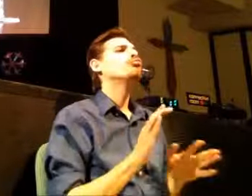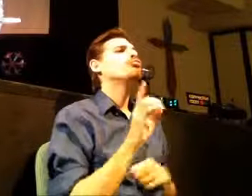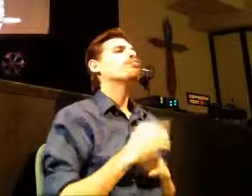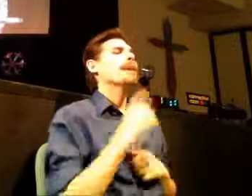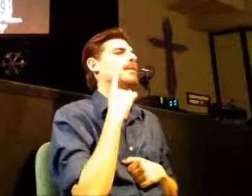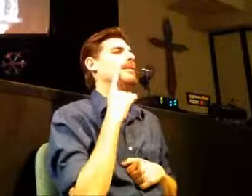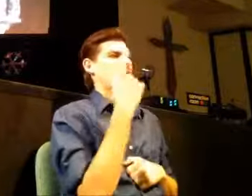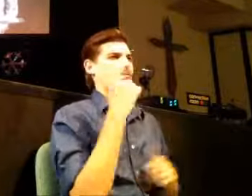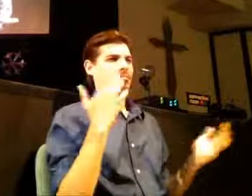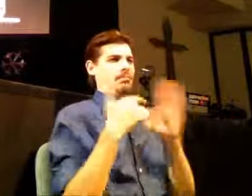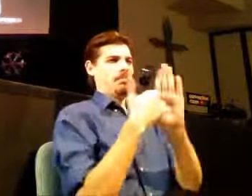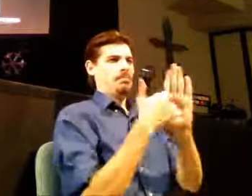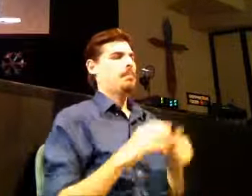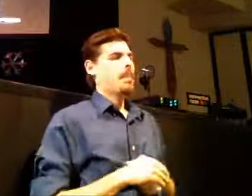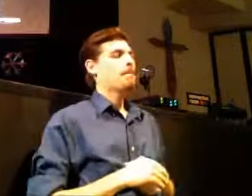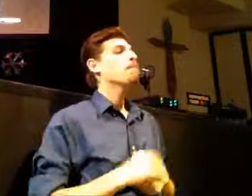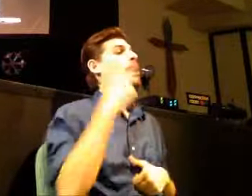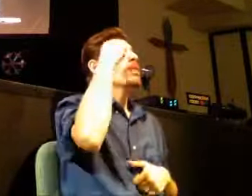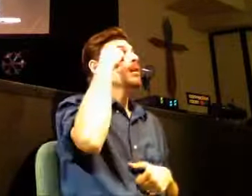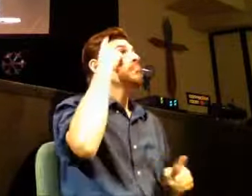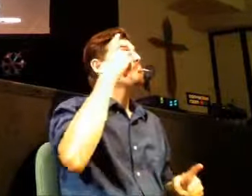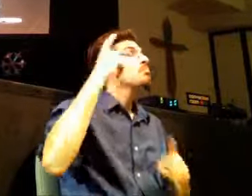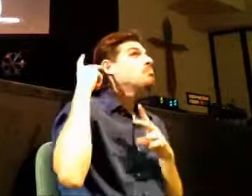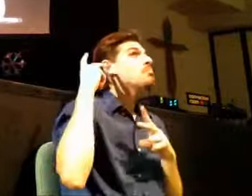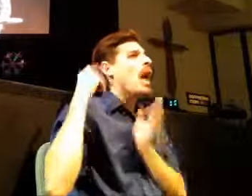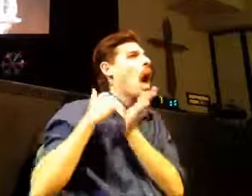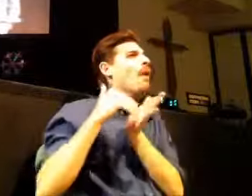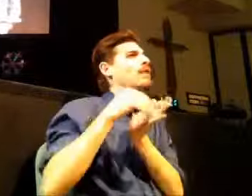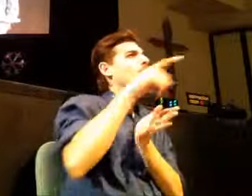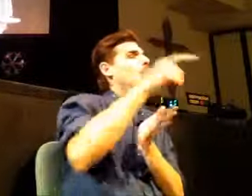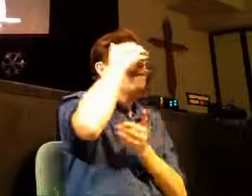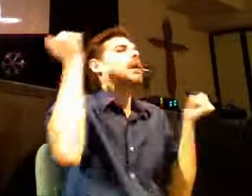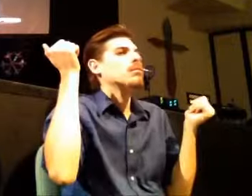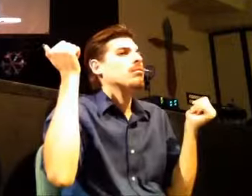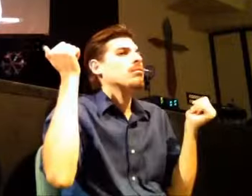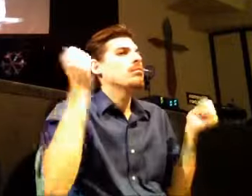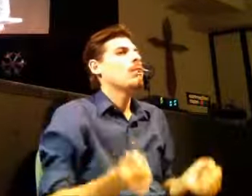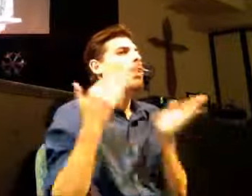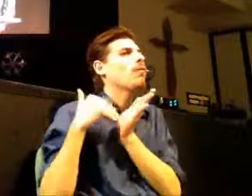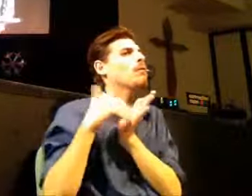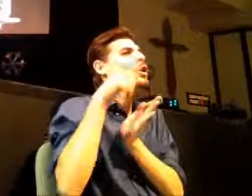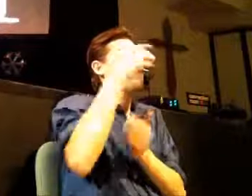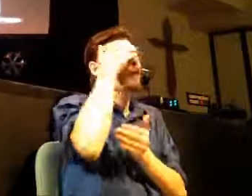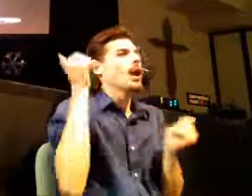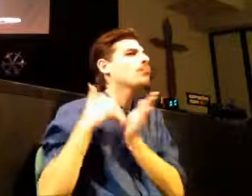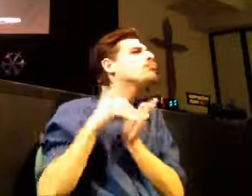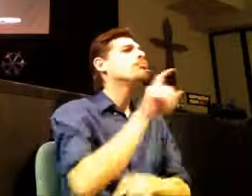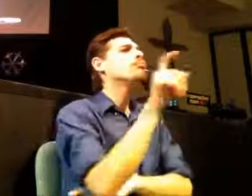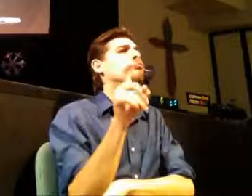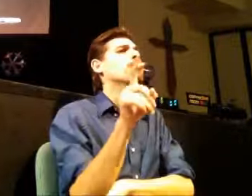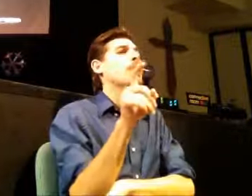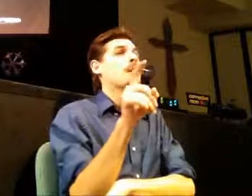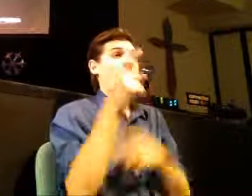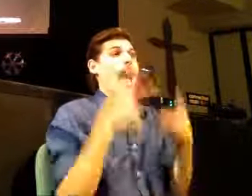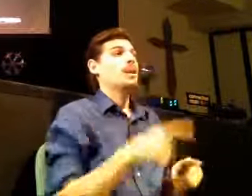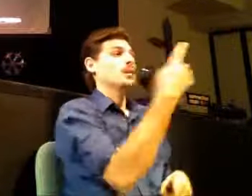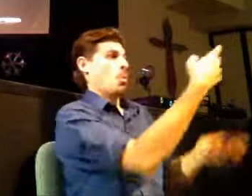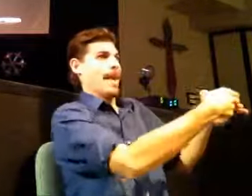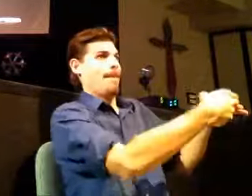forgetfulness here I want you to think about how often you forget things or how often you forget about things for instance have you ever forgotten any of you have you ever forgotten somebody's name like somebody you just talked with like 10